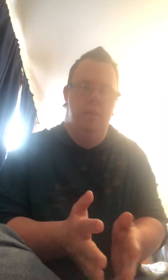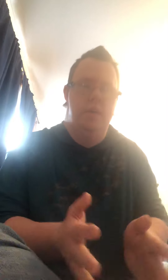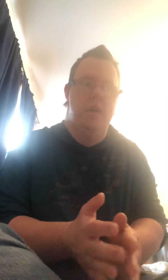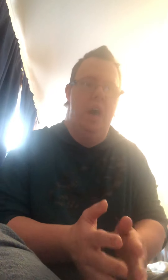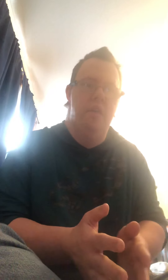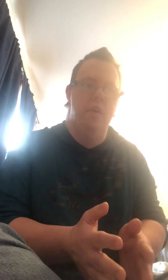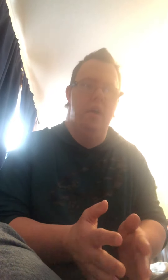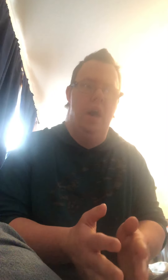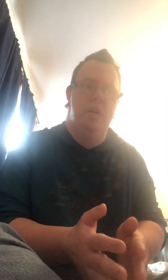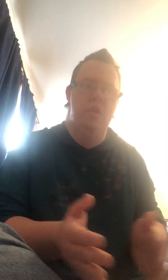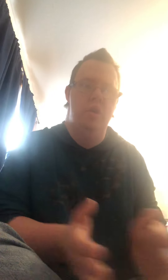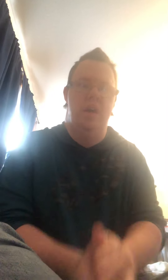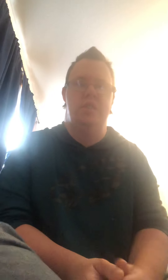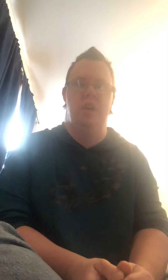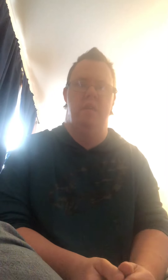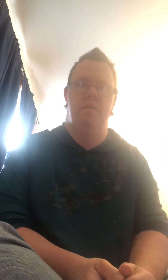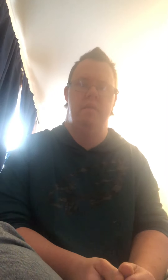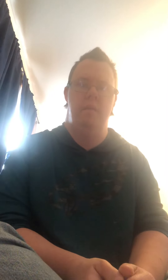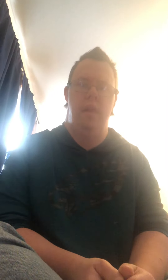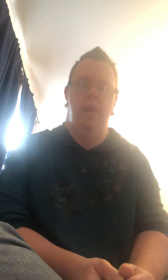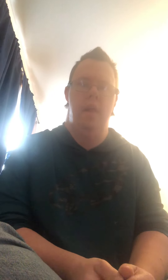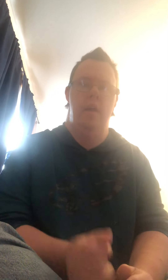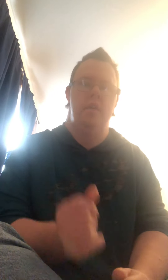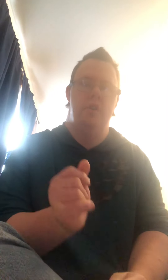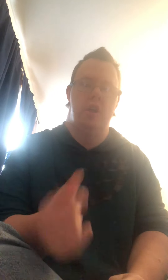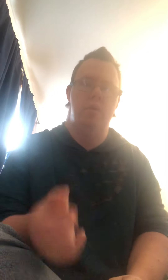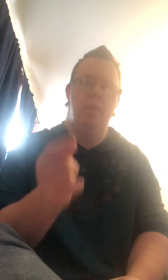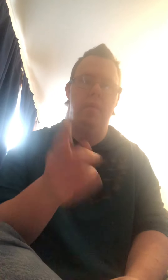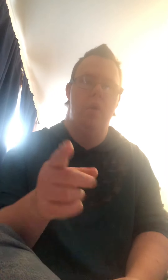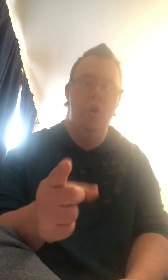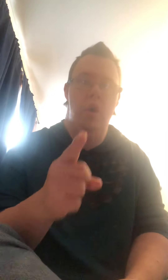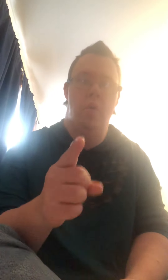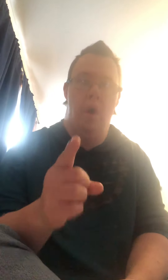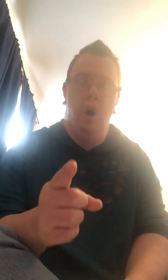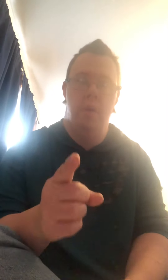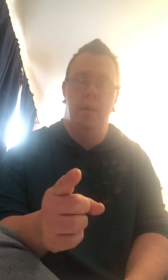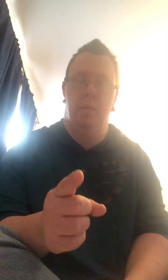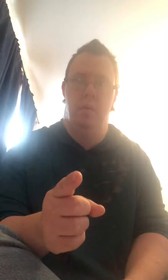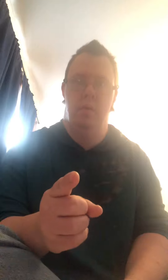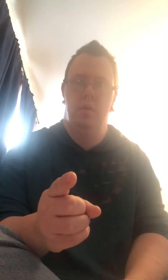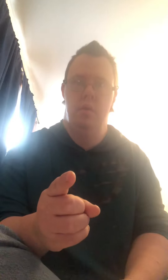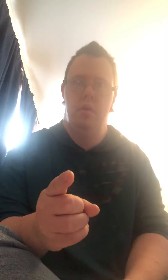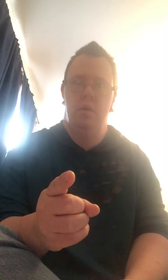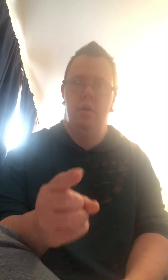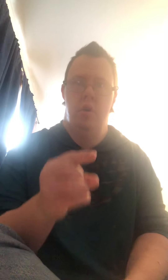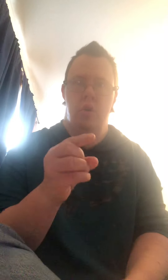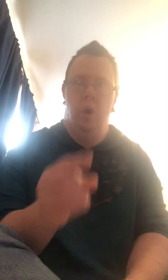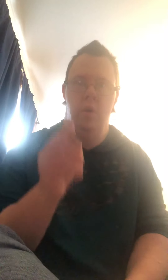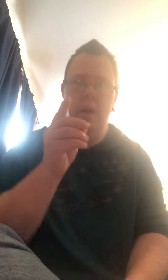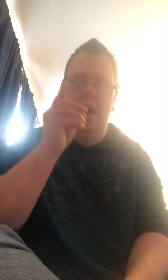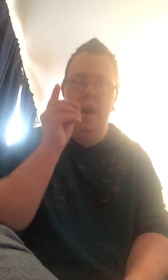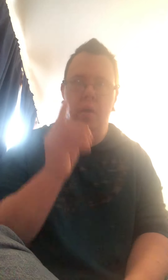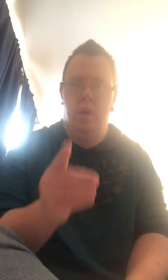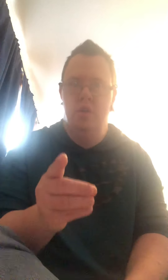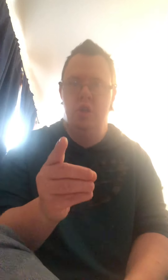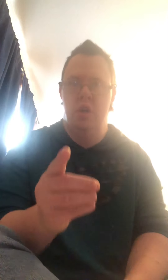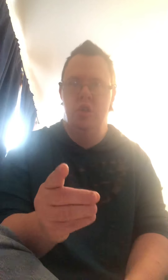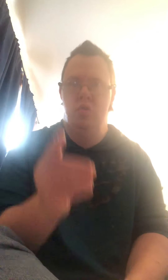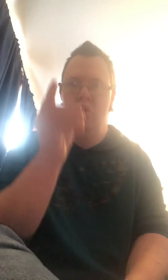together not to do that stuff just remember who you are people don't let anyone judge you do